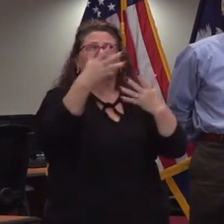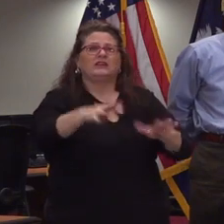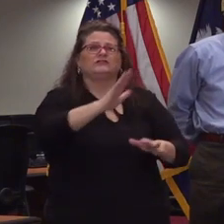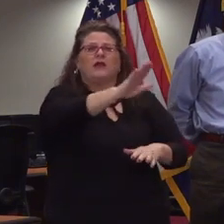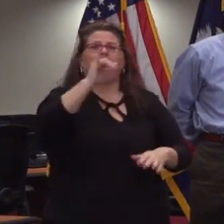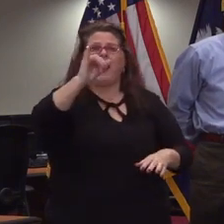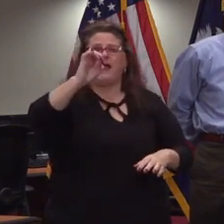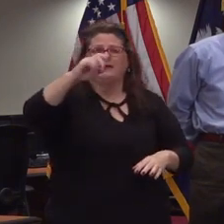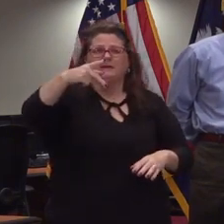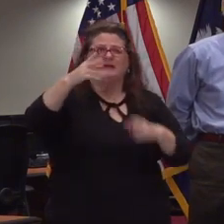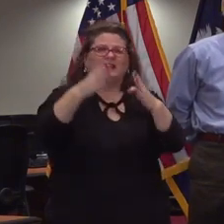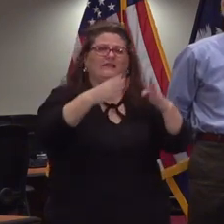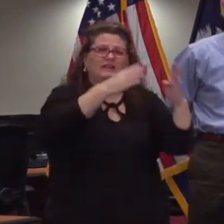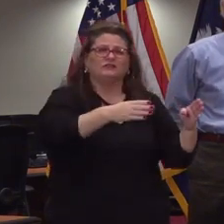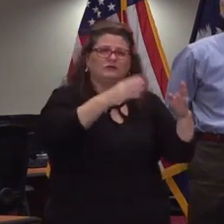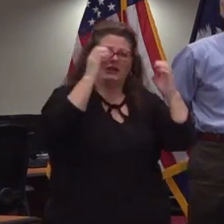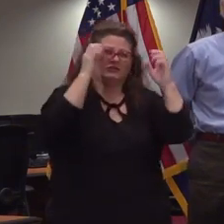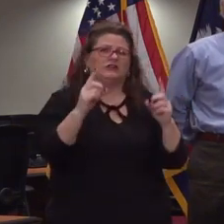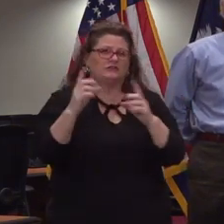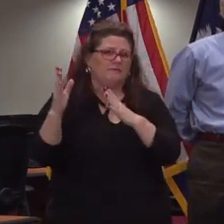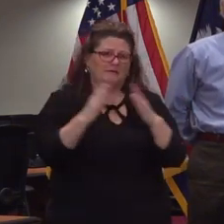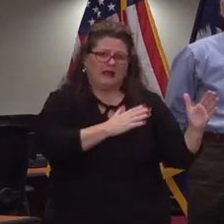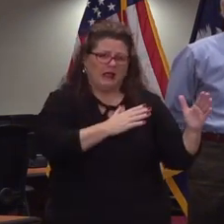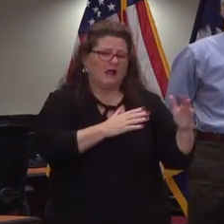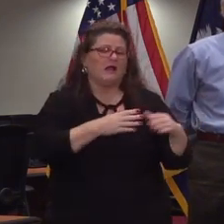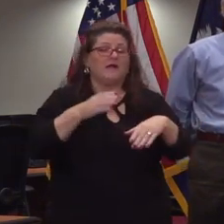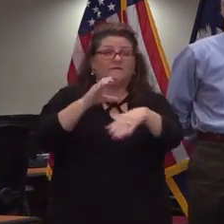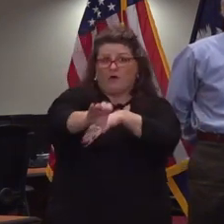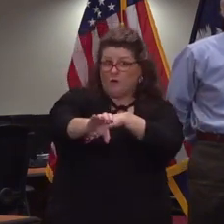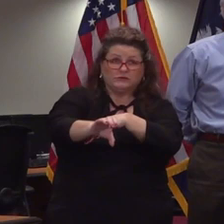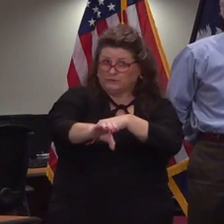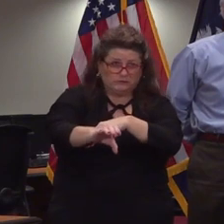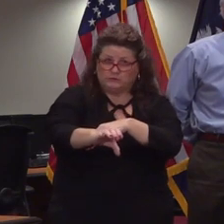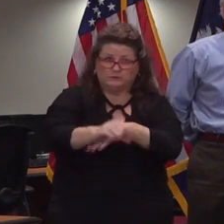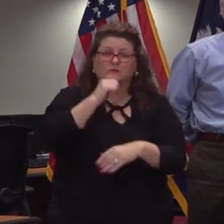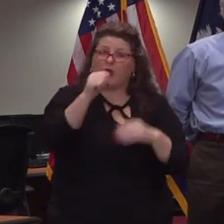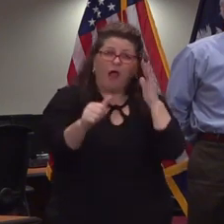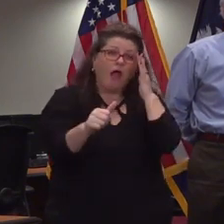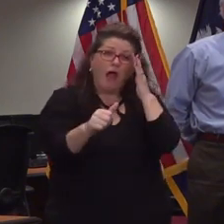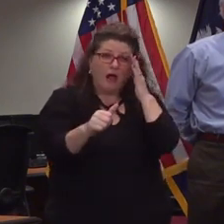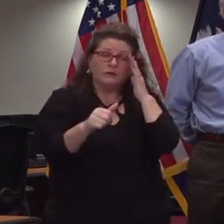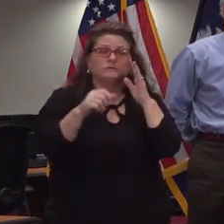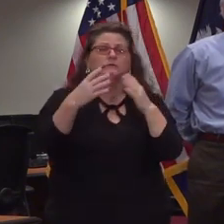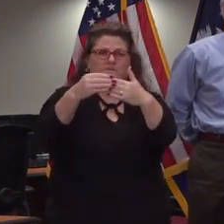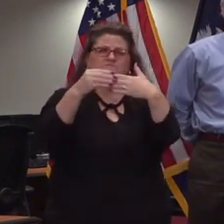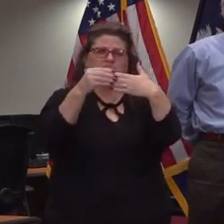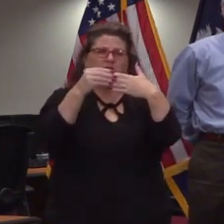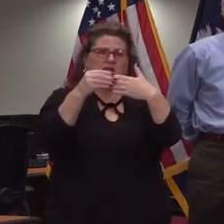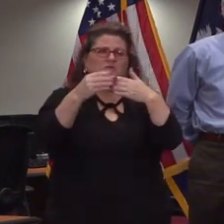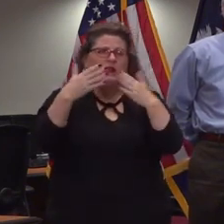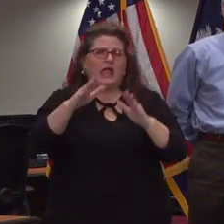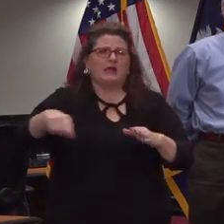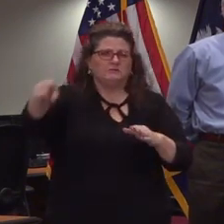iep but again we want to give that flexibility we're not forcing folks to say you have to do it one certain way but they have the flexibility